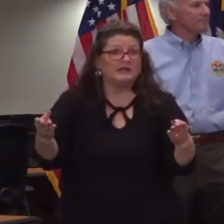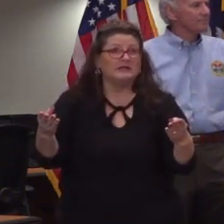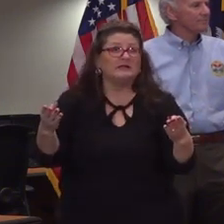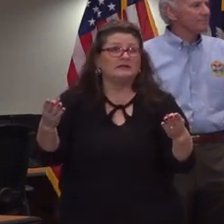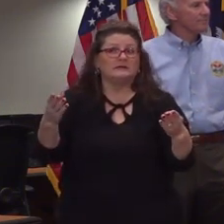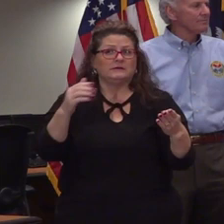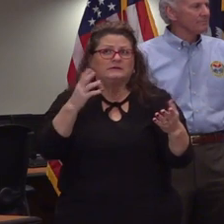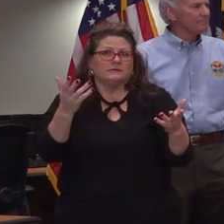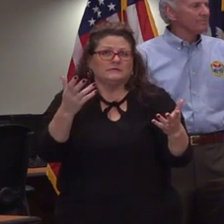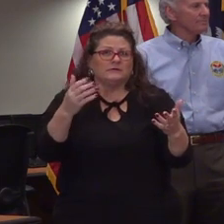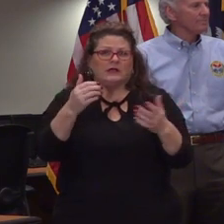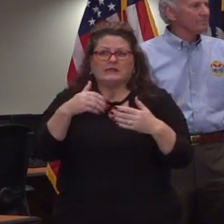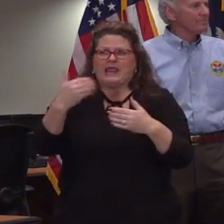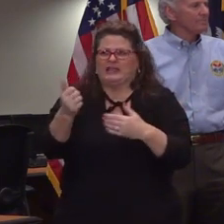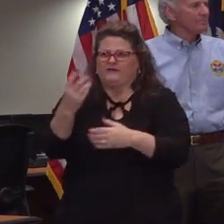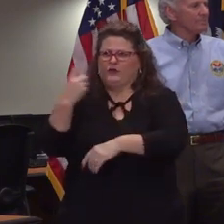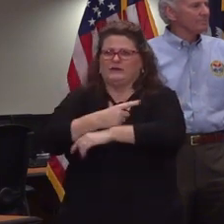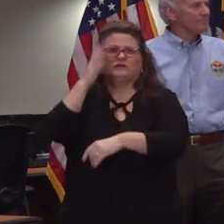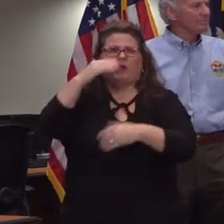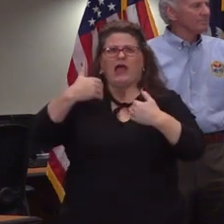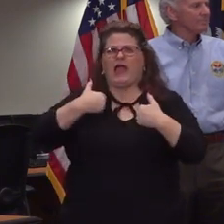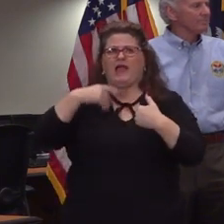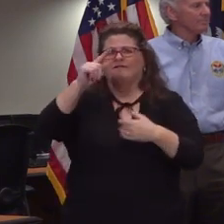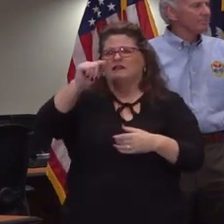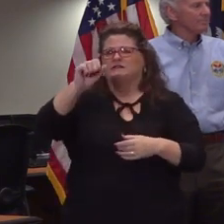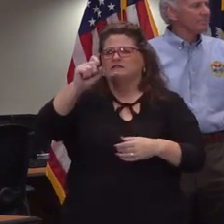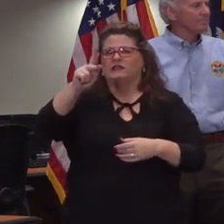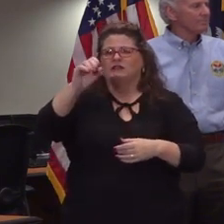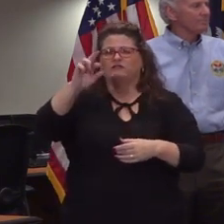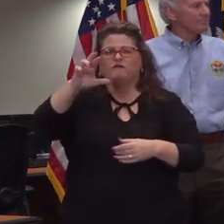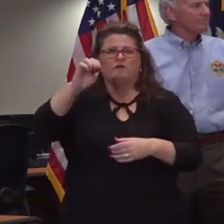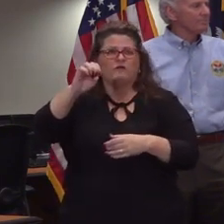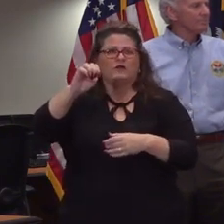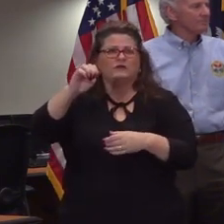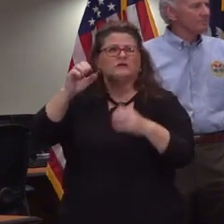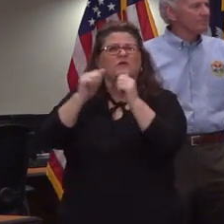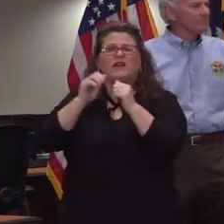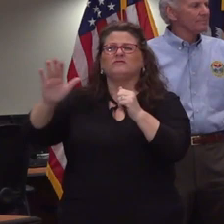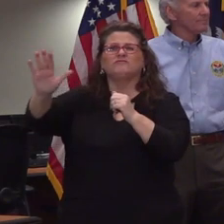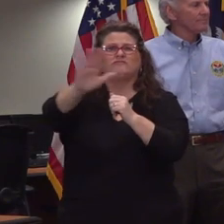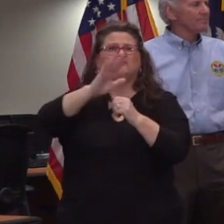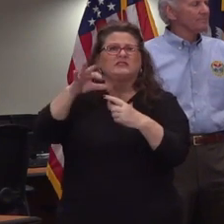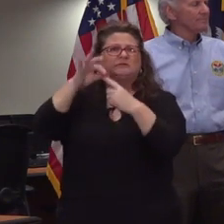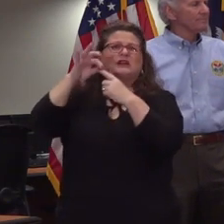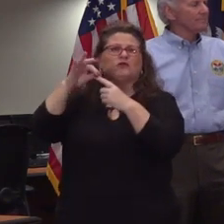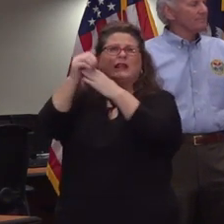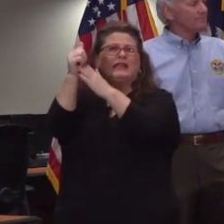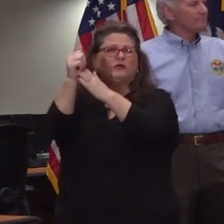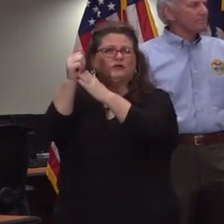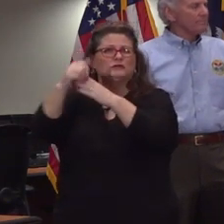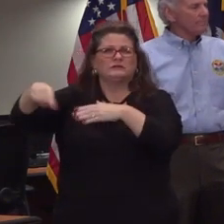announce a task force in the next few days of creative educational minds across the state and healthcare leaders to help us